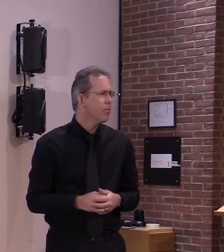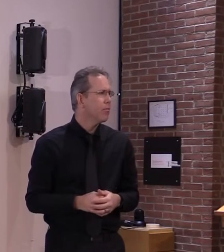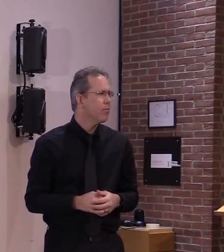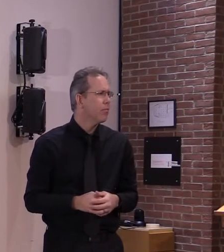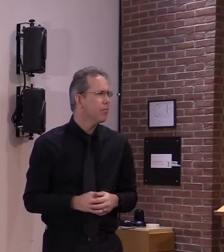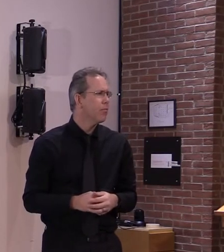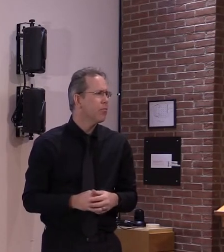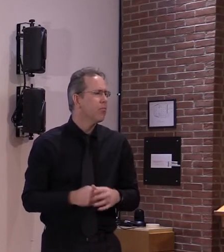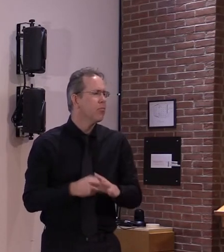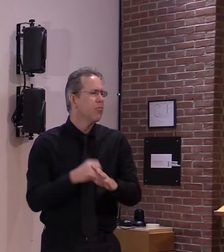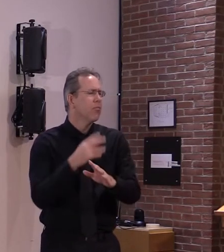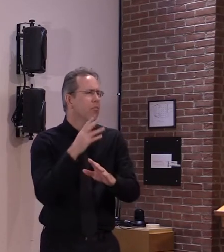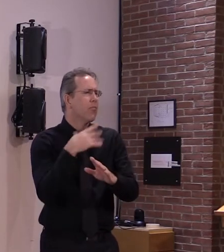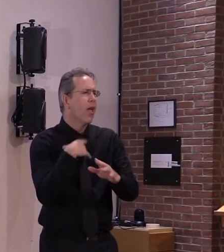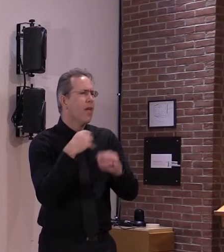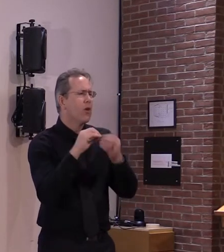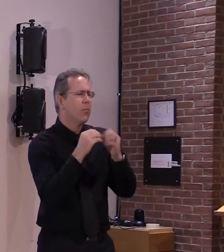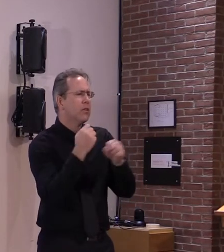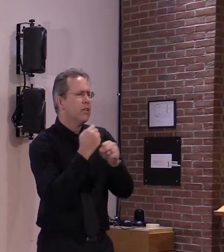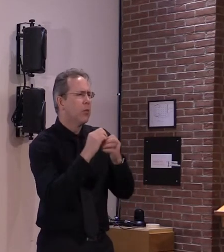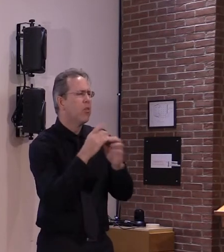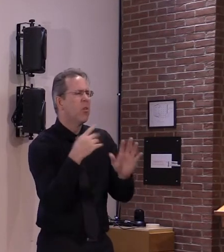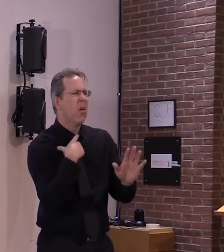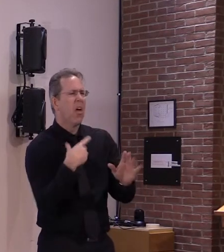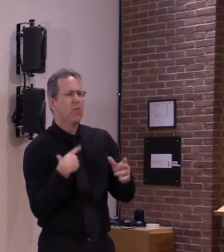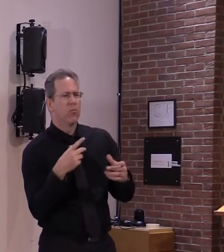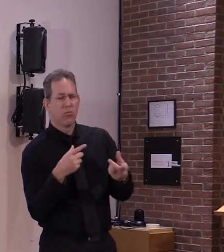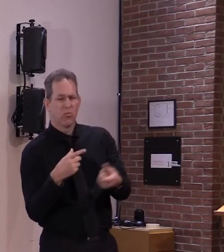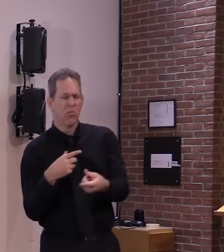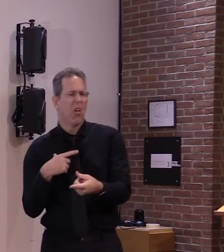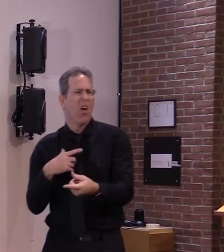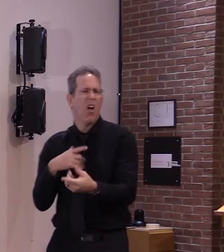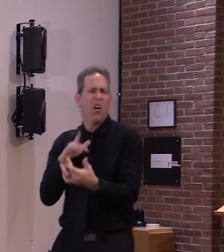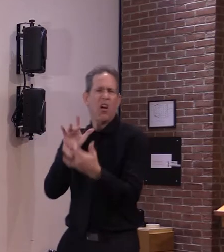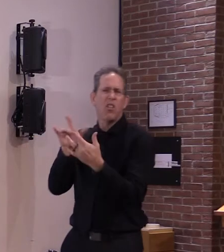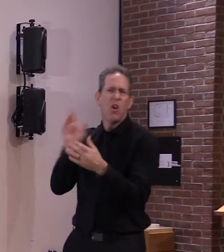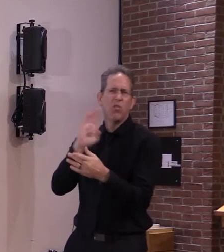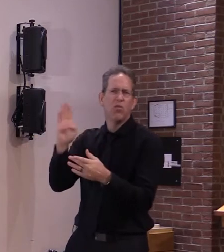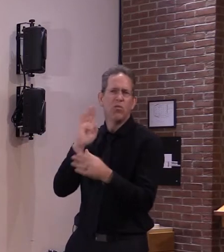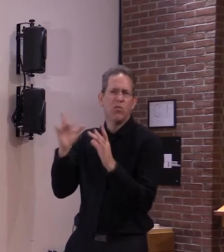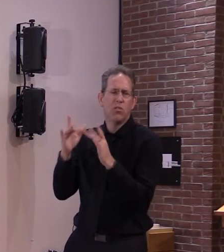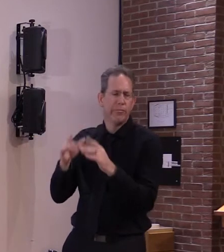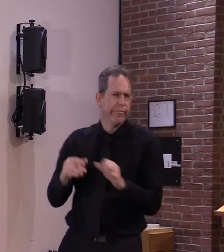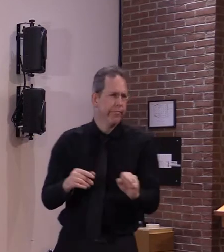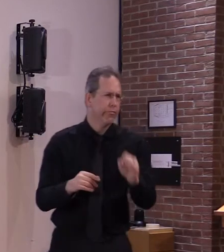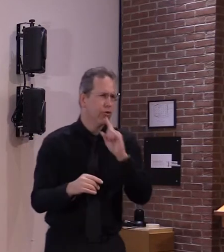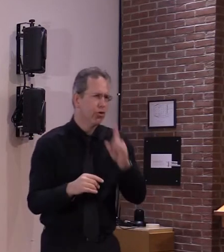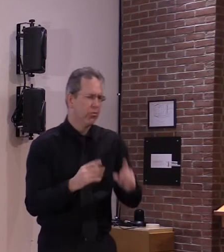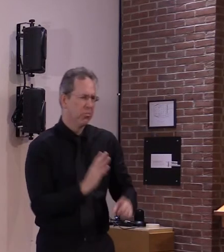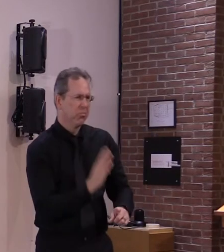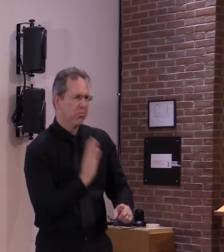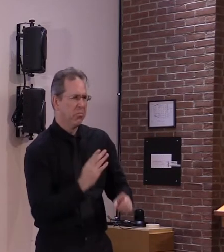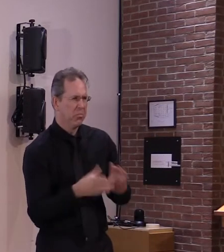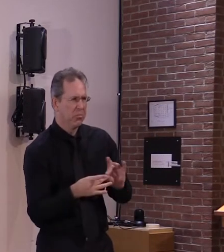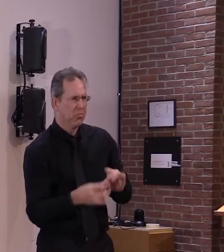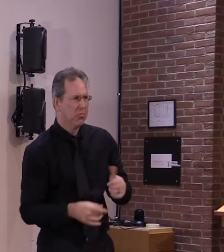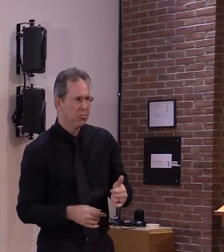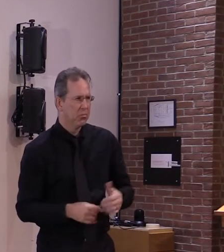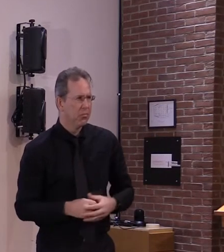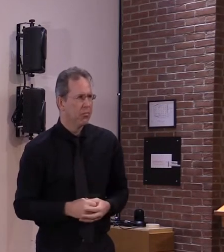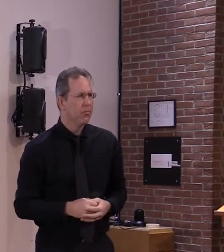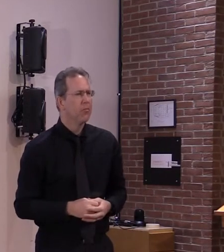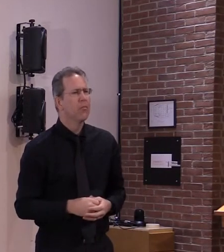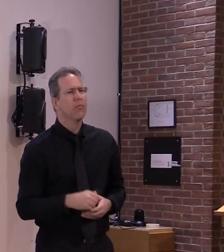hi governor no doubt you've seen the latest stimulus plan